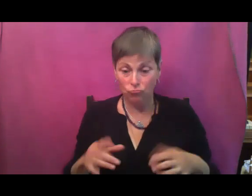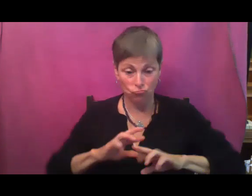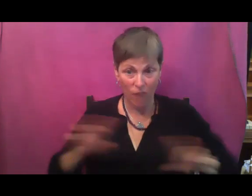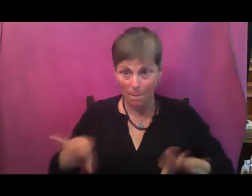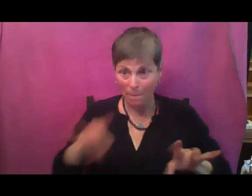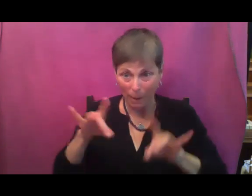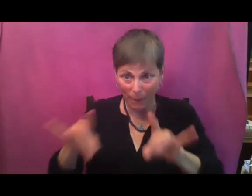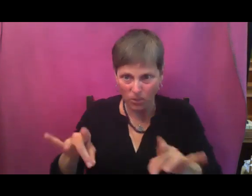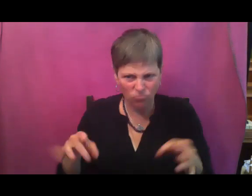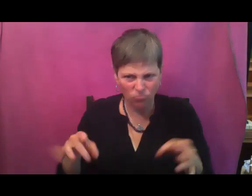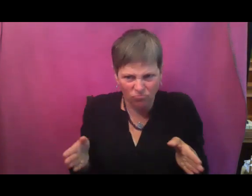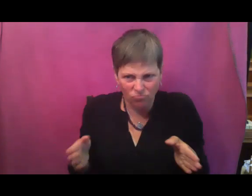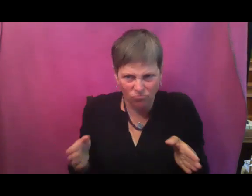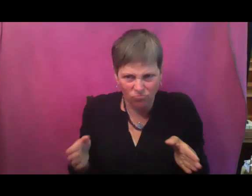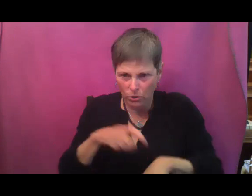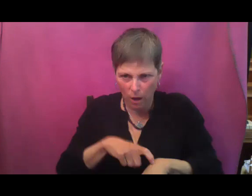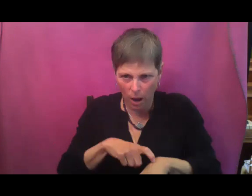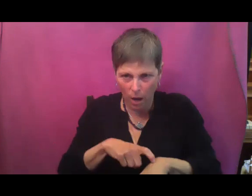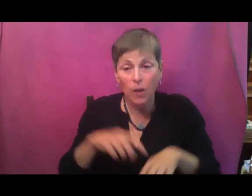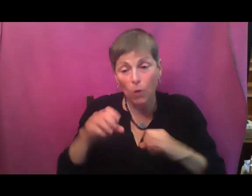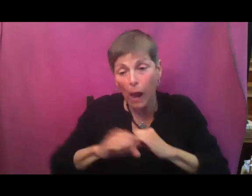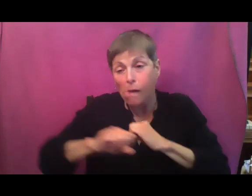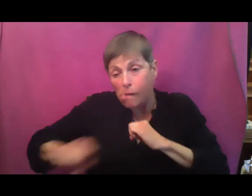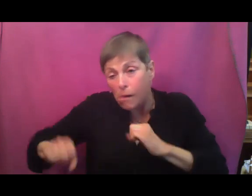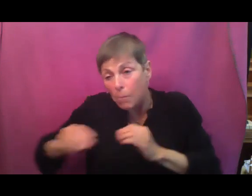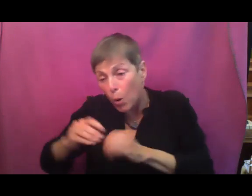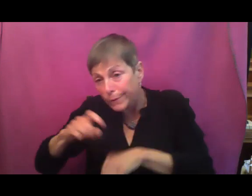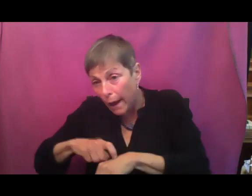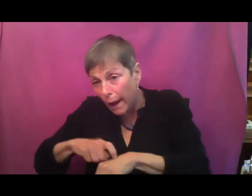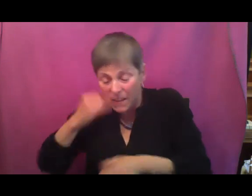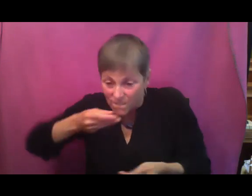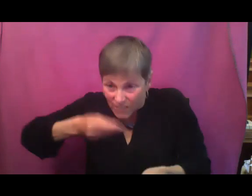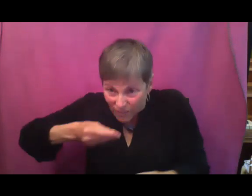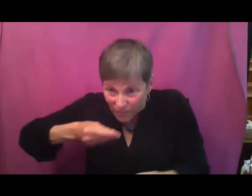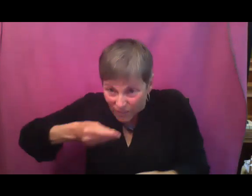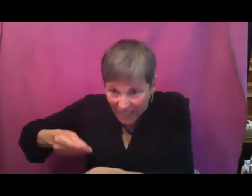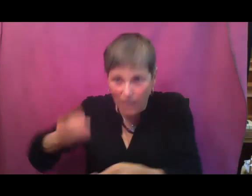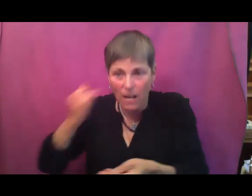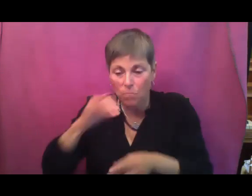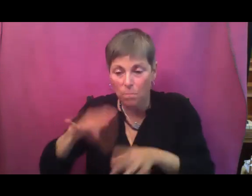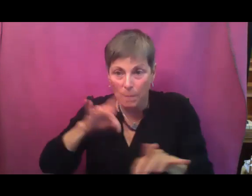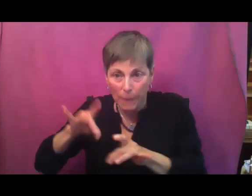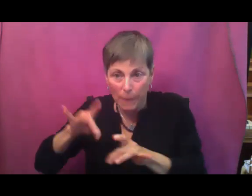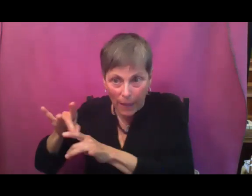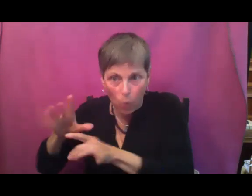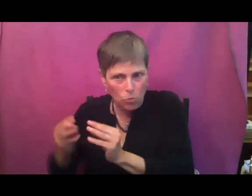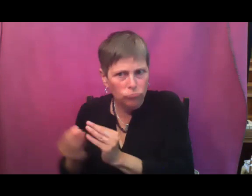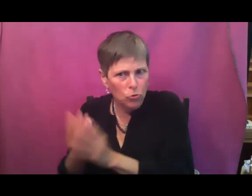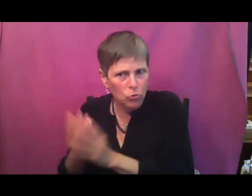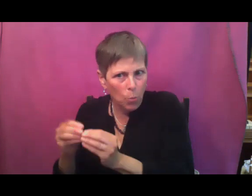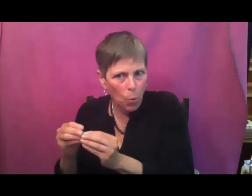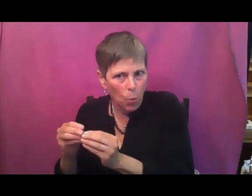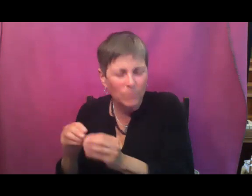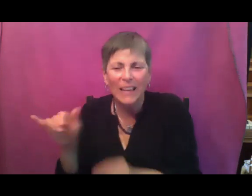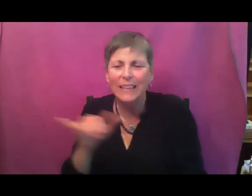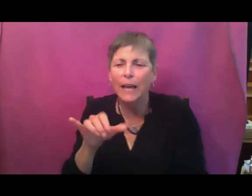really well-fed, and also if you continue to keep harvesting your cucumbers. So if you, just like zucchini, if they start